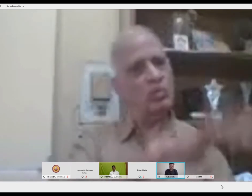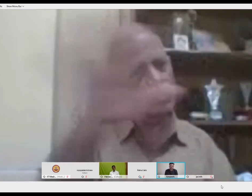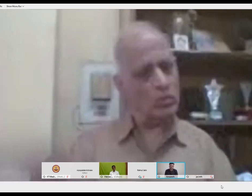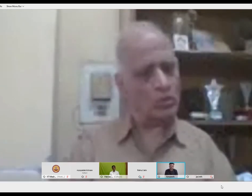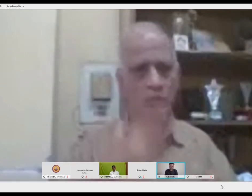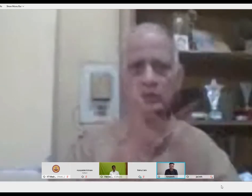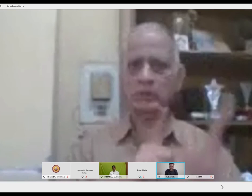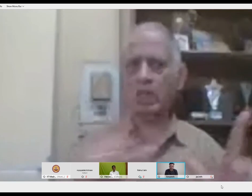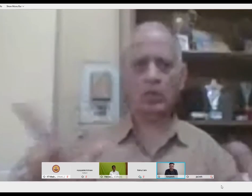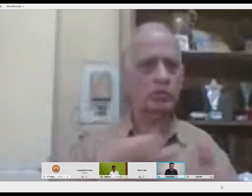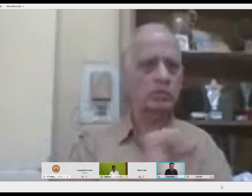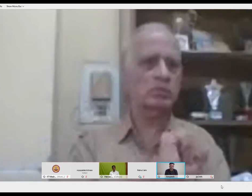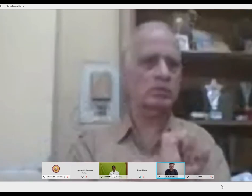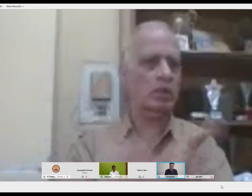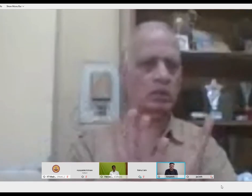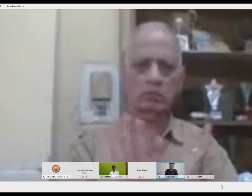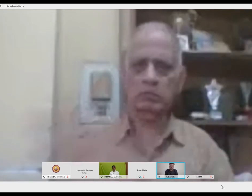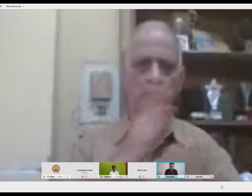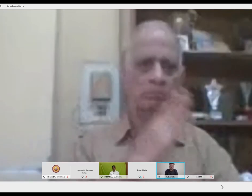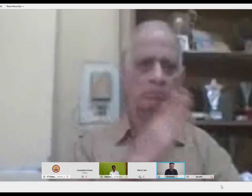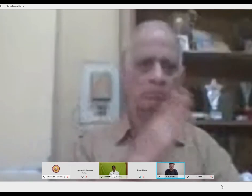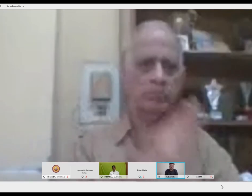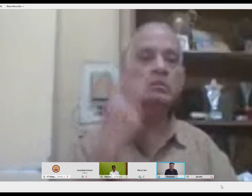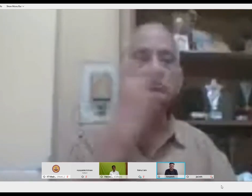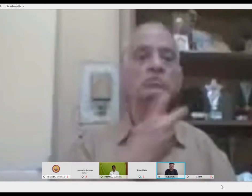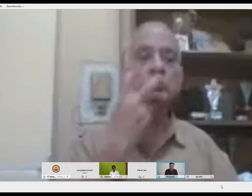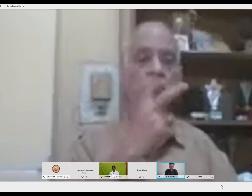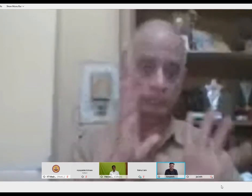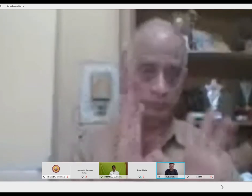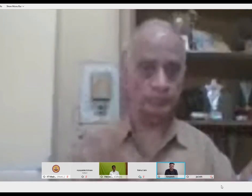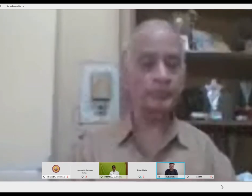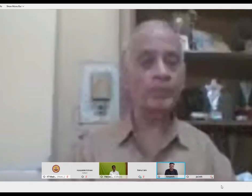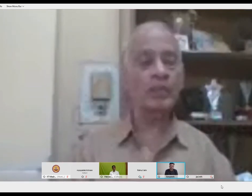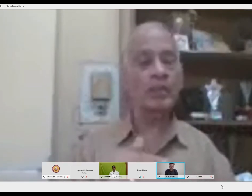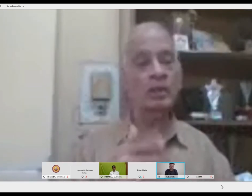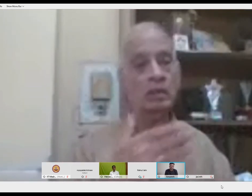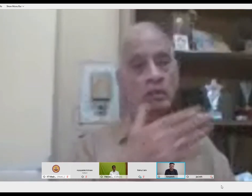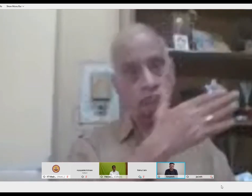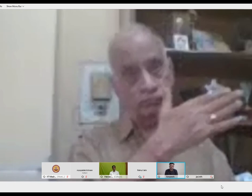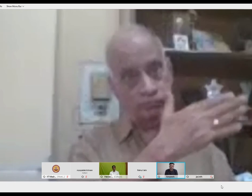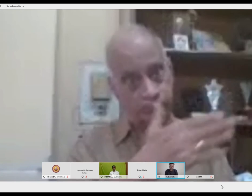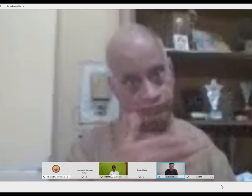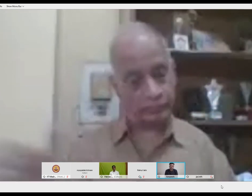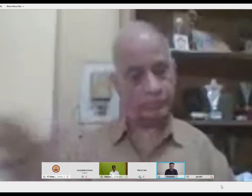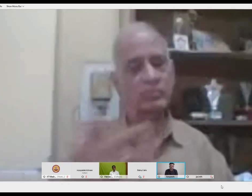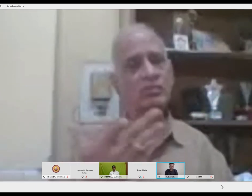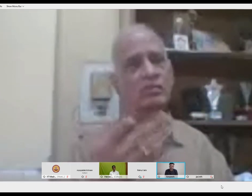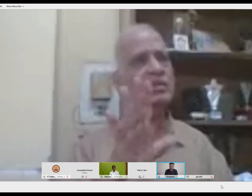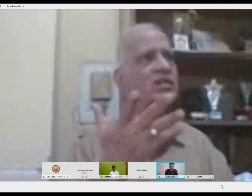So to respond to that, he's saying that, you know, when India got